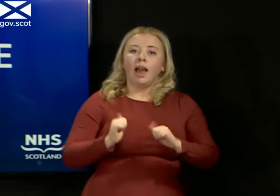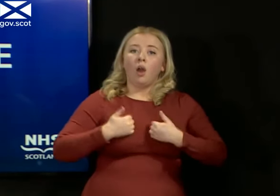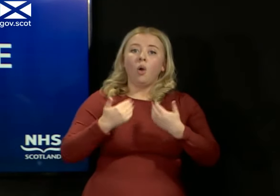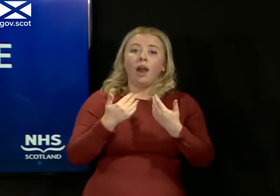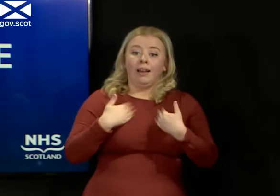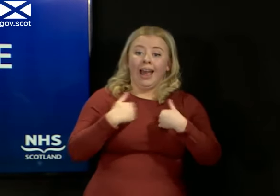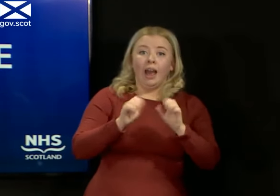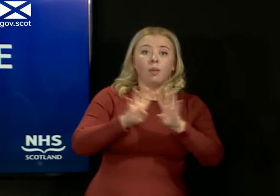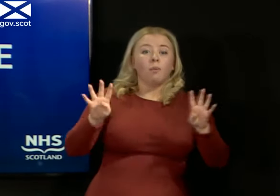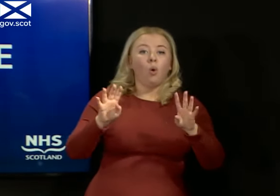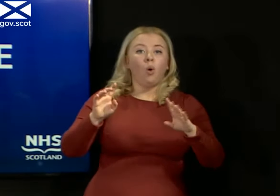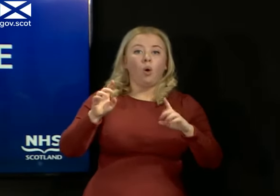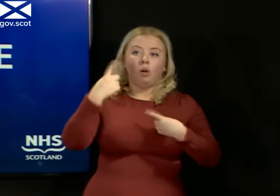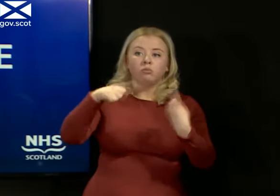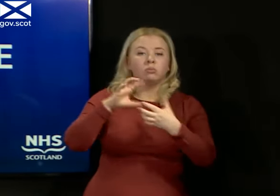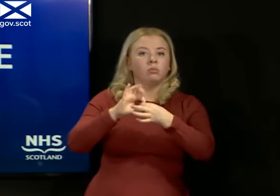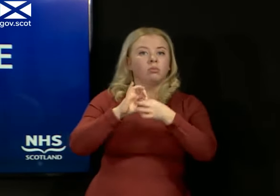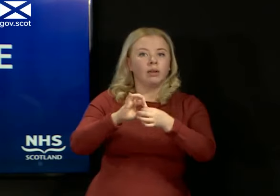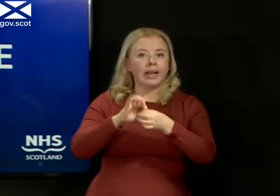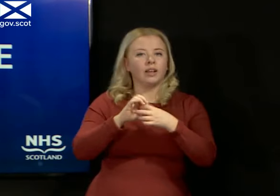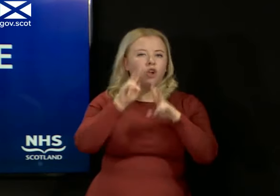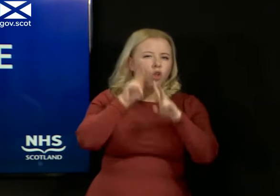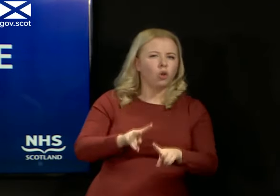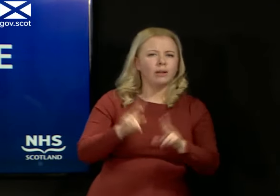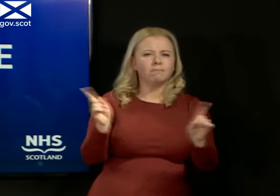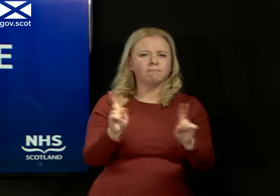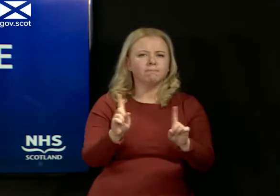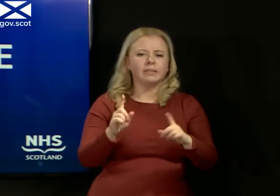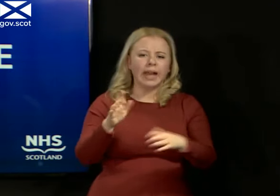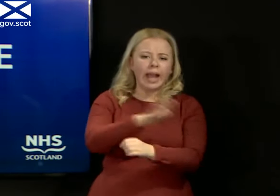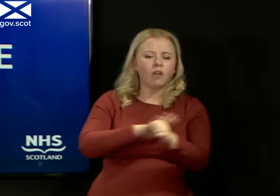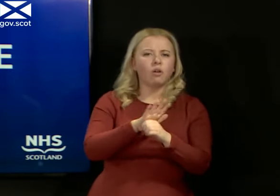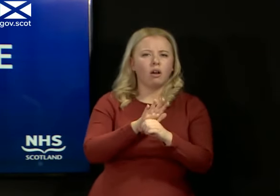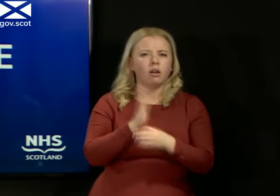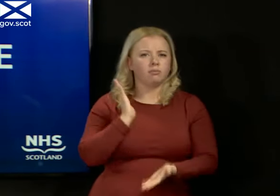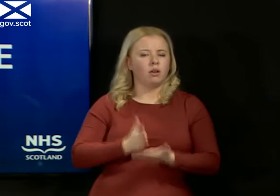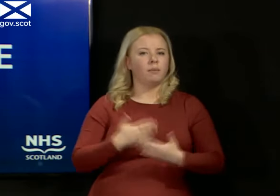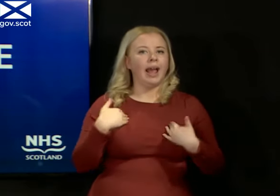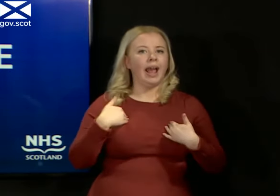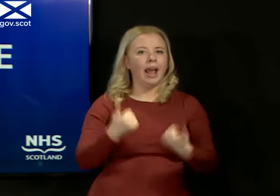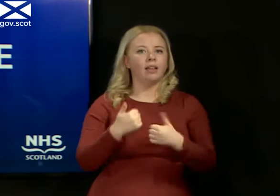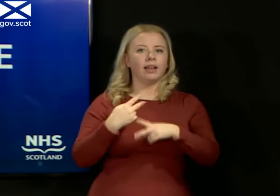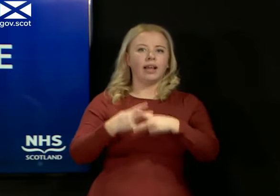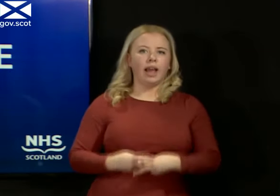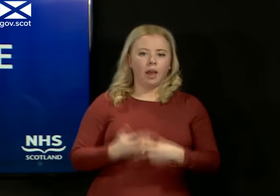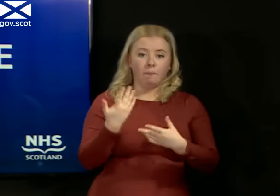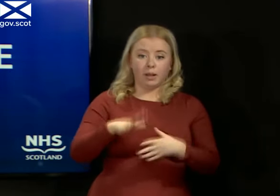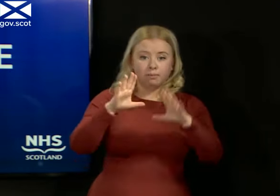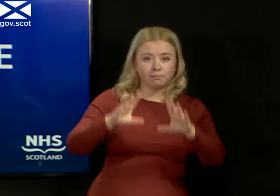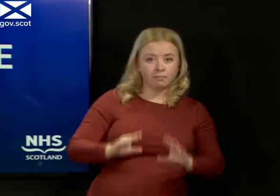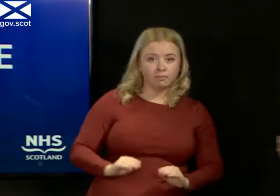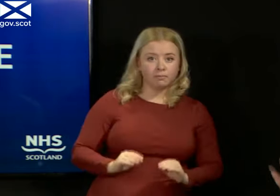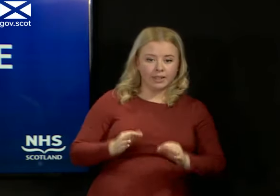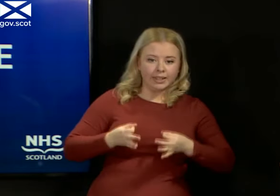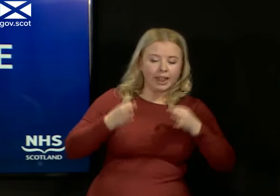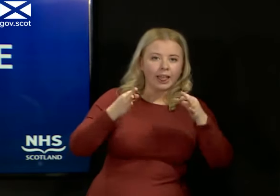actively engaged in looking at what are the areas of health care that we've paused right across the health